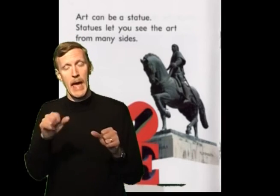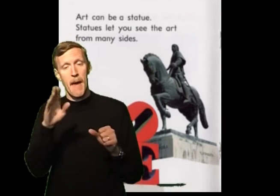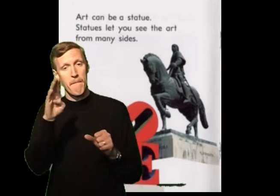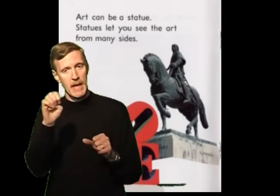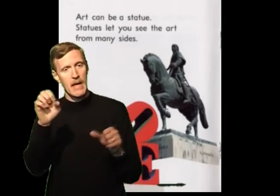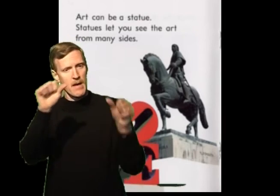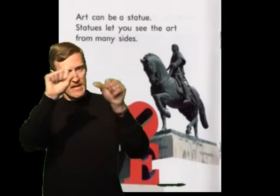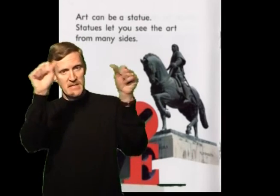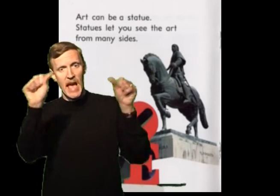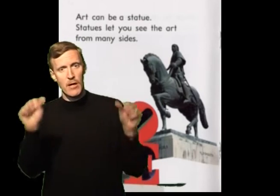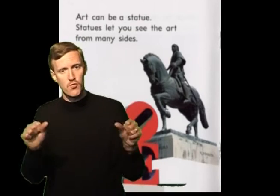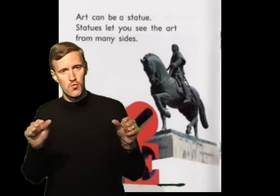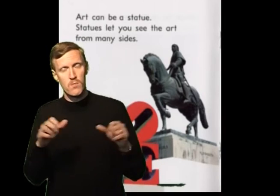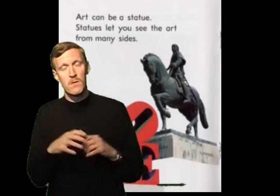Art can be a statue.